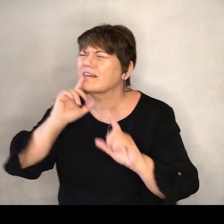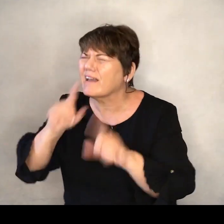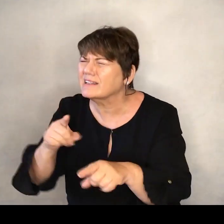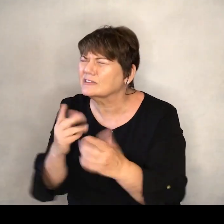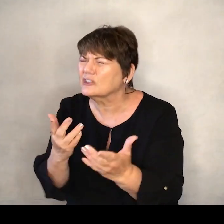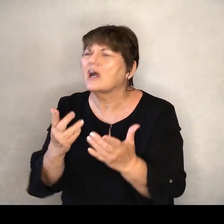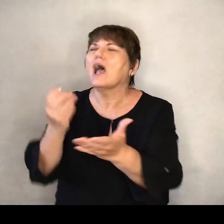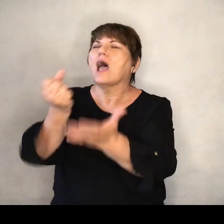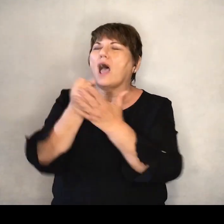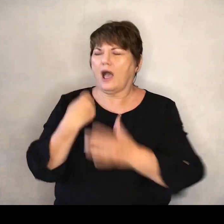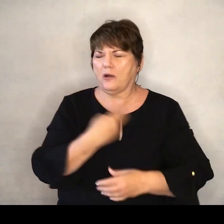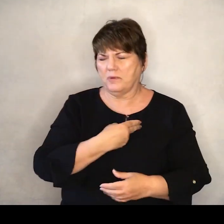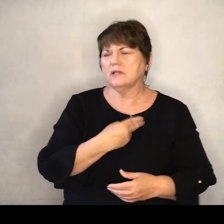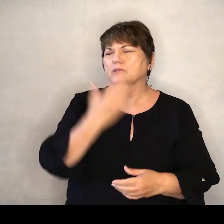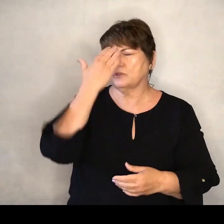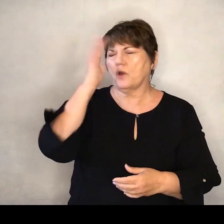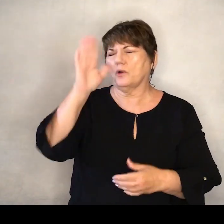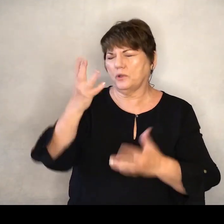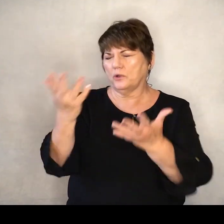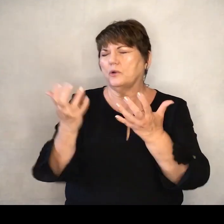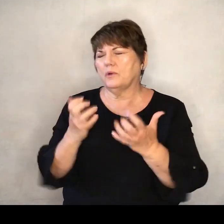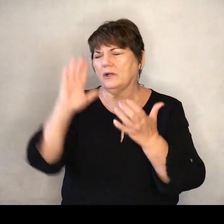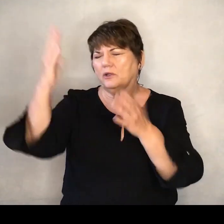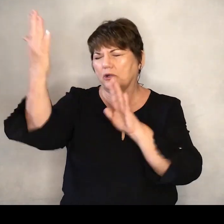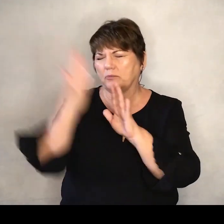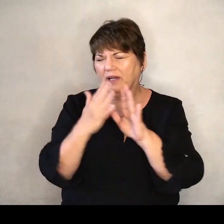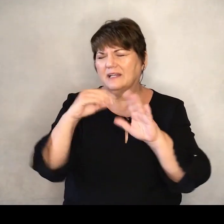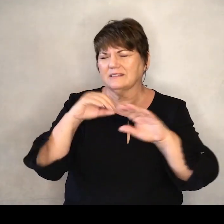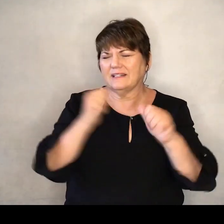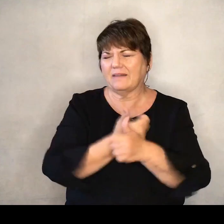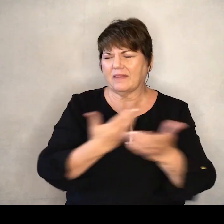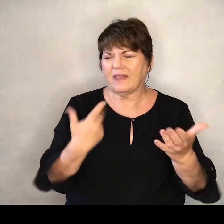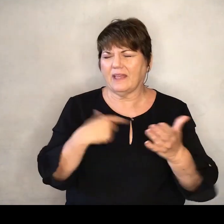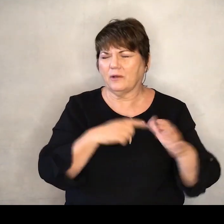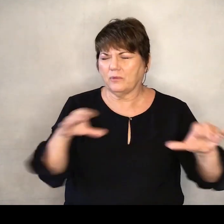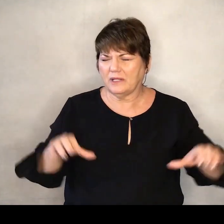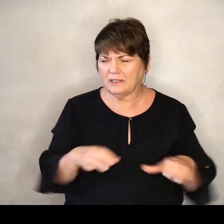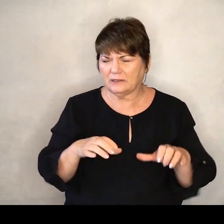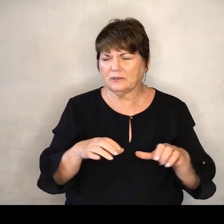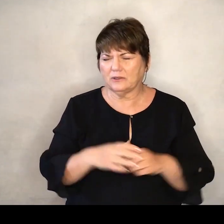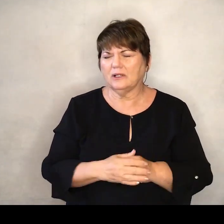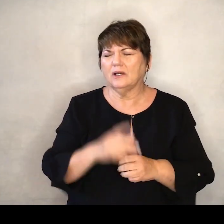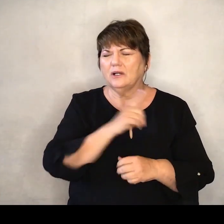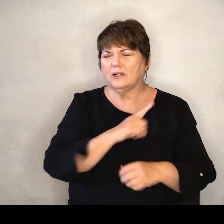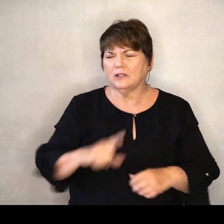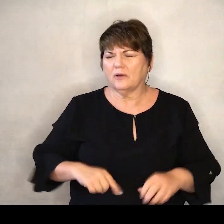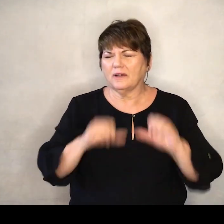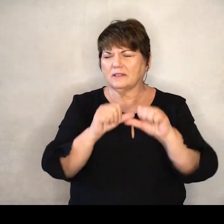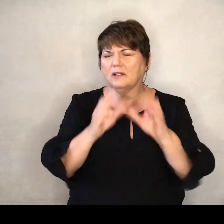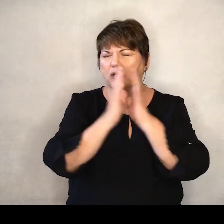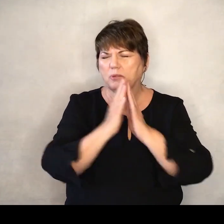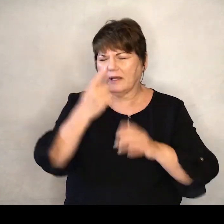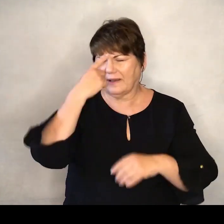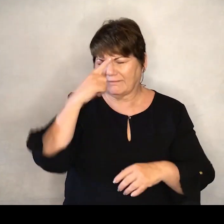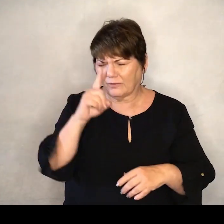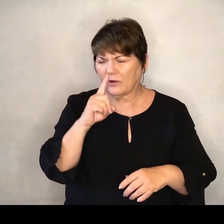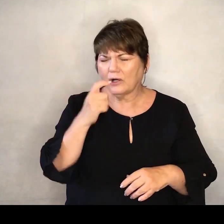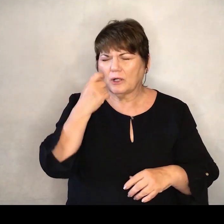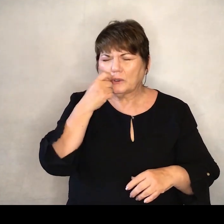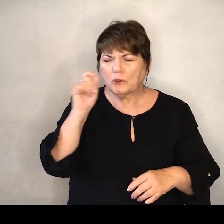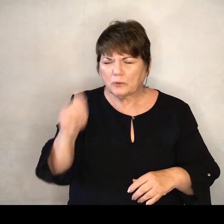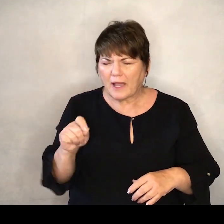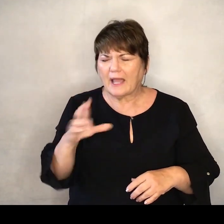more aware of your will And your presence in everything we do Lord we continue to pray for the Ukraine and Russia